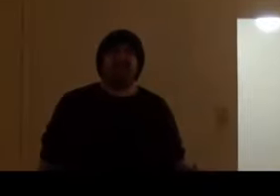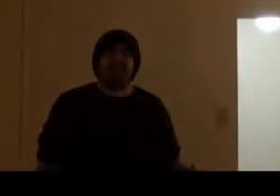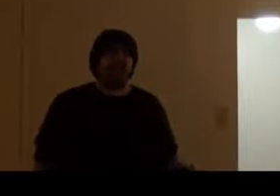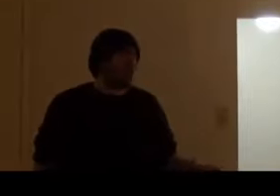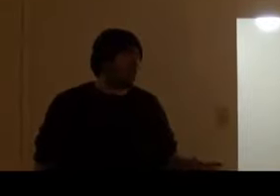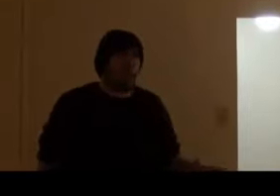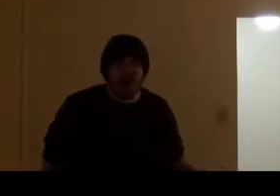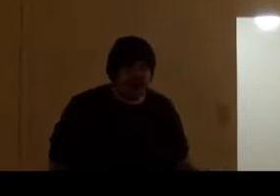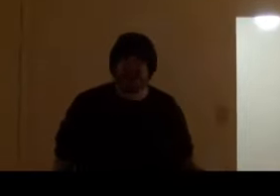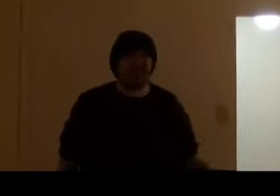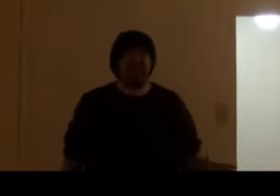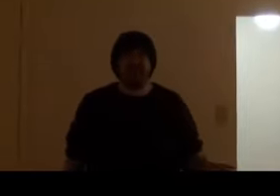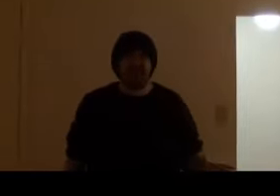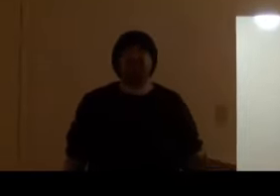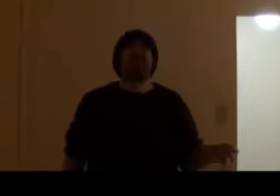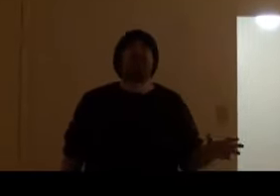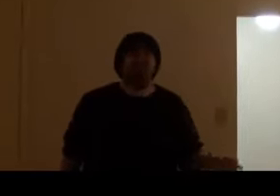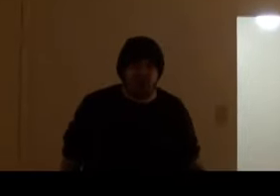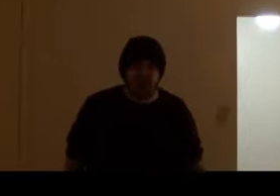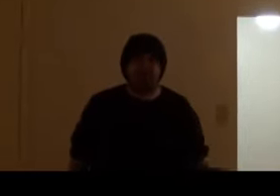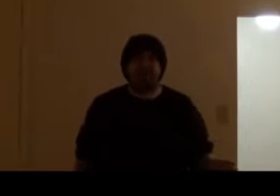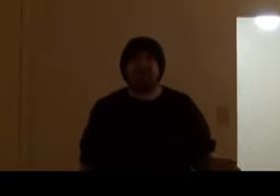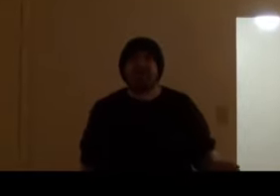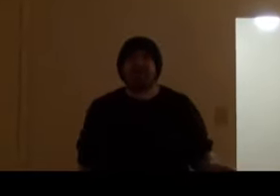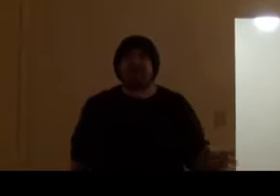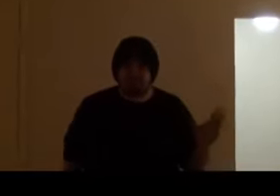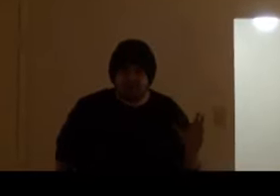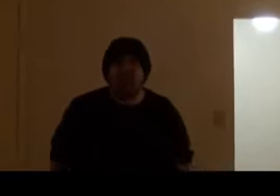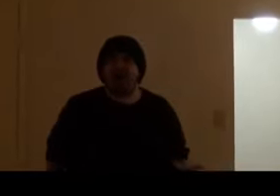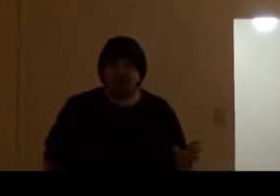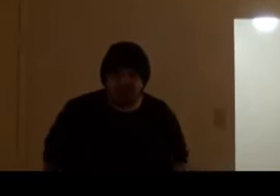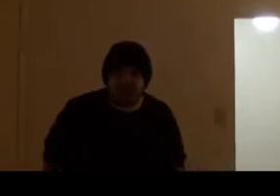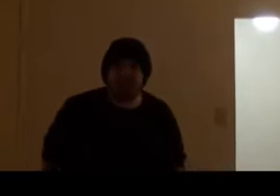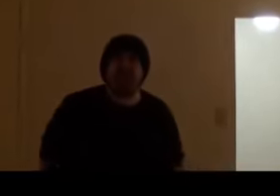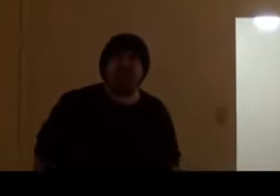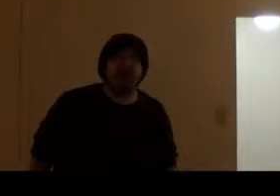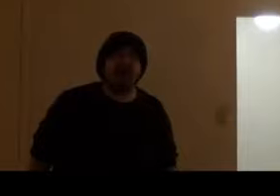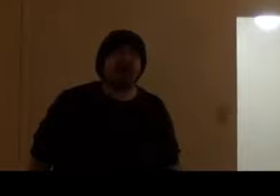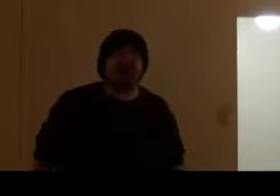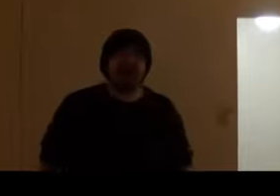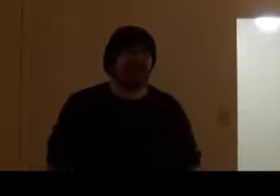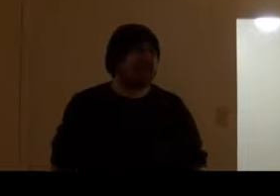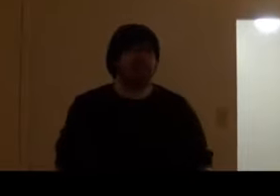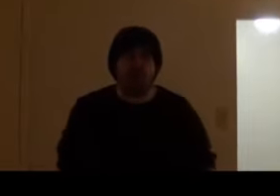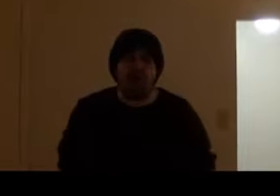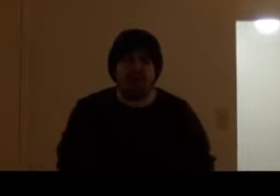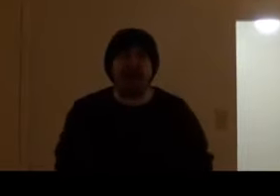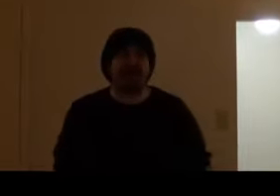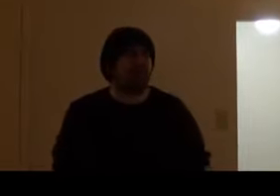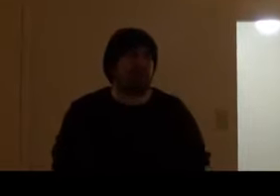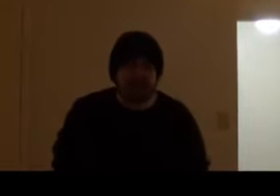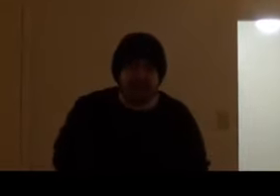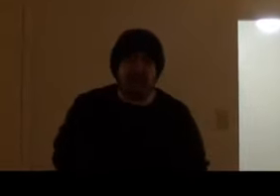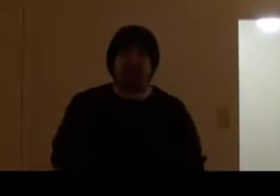Why in the name of fuck is John Cena taking Ryback's place